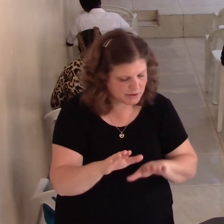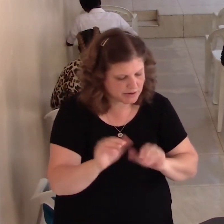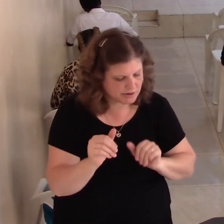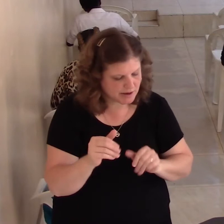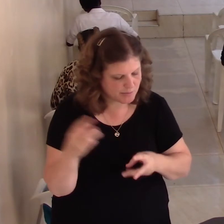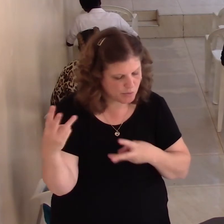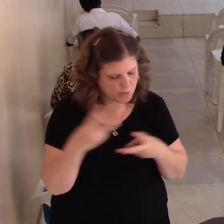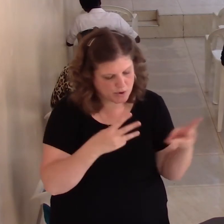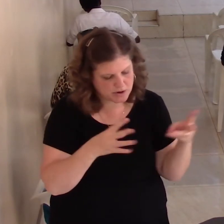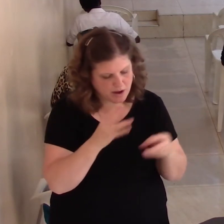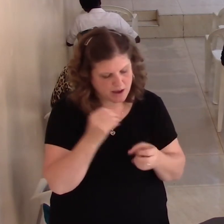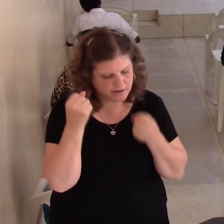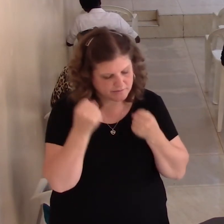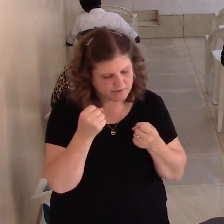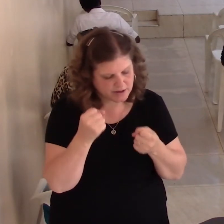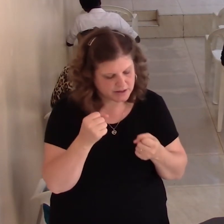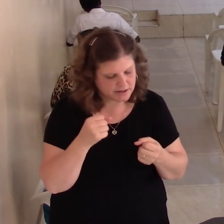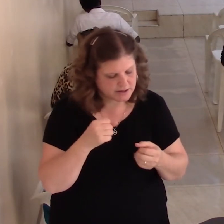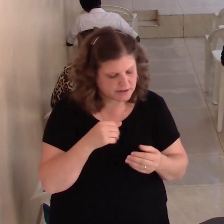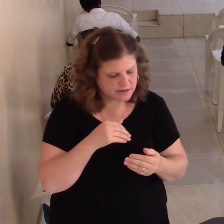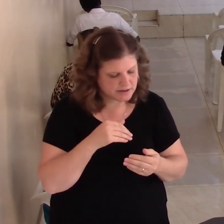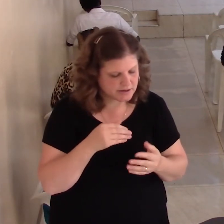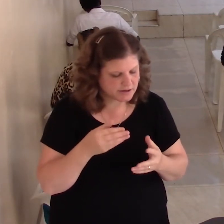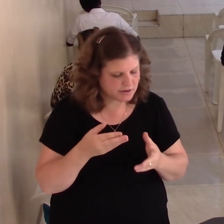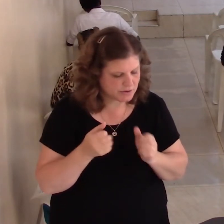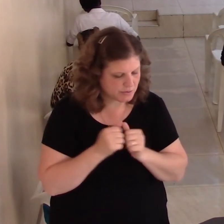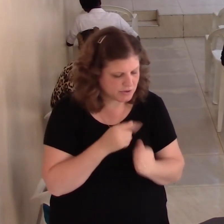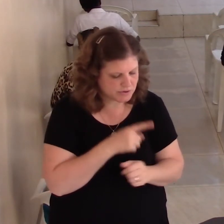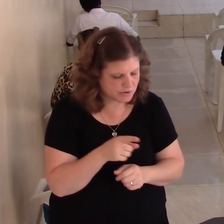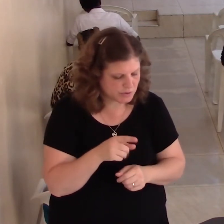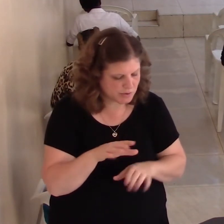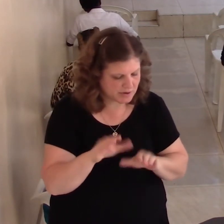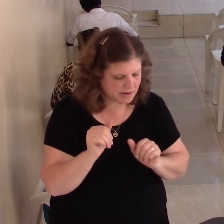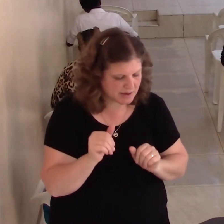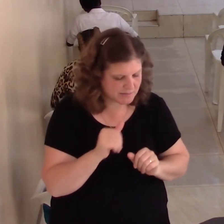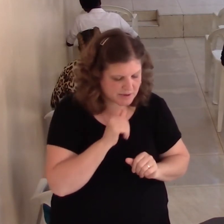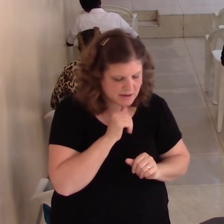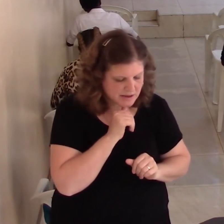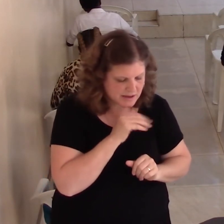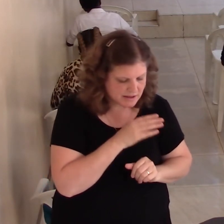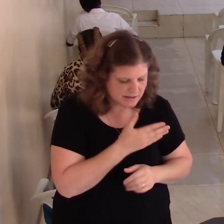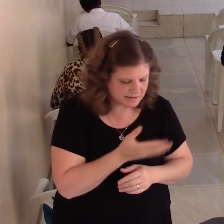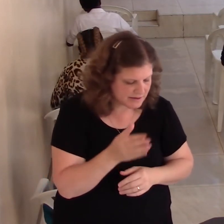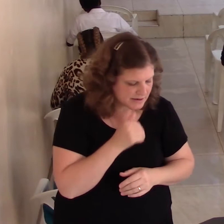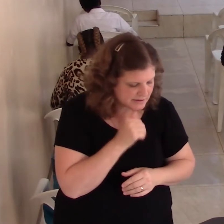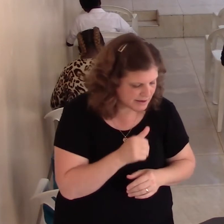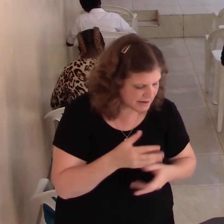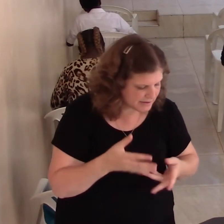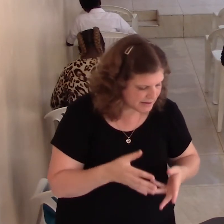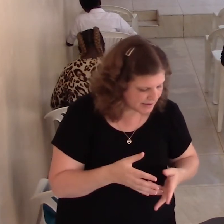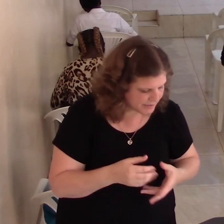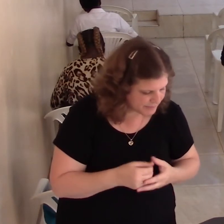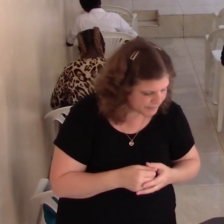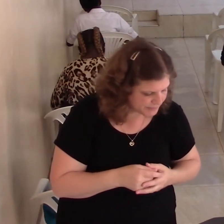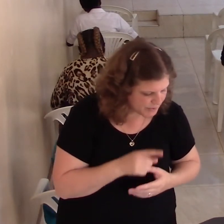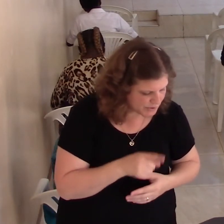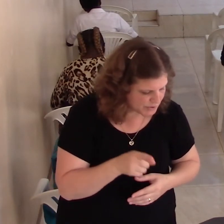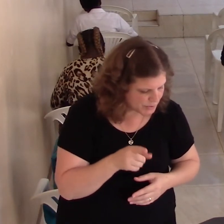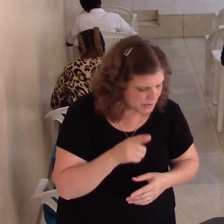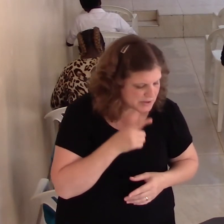members. You lust and have not. kill and desire to have. And cannot take. You fight a war. You fight a